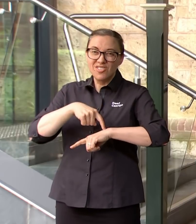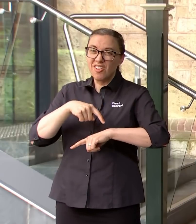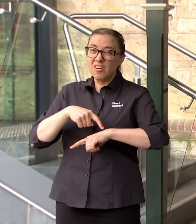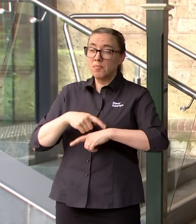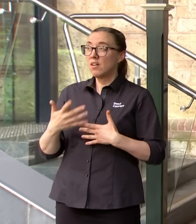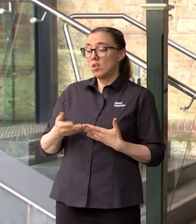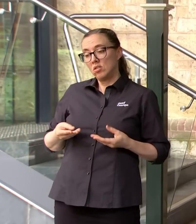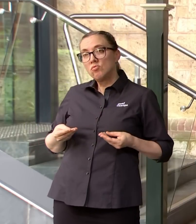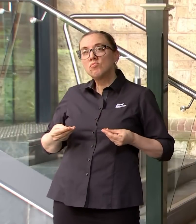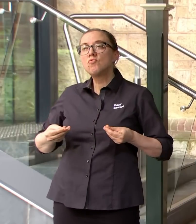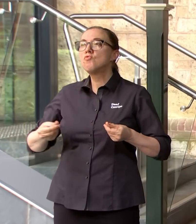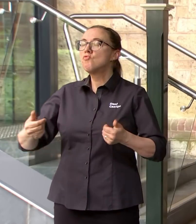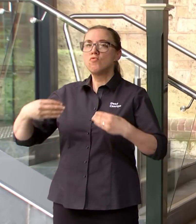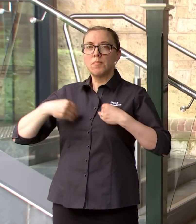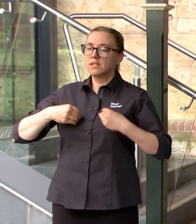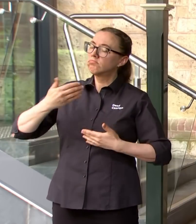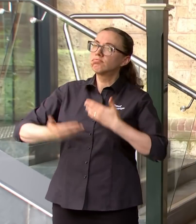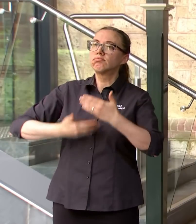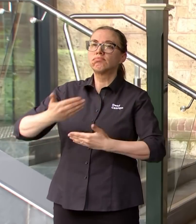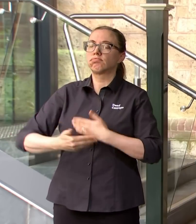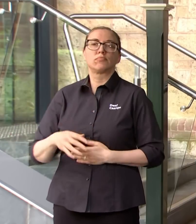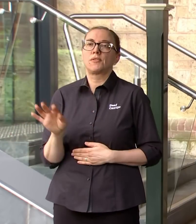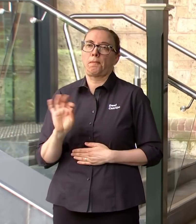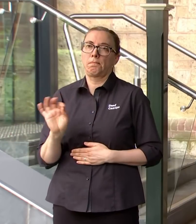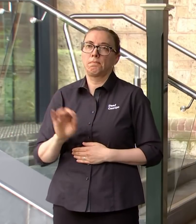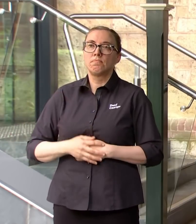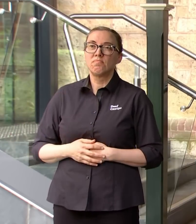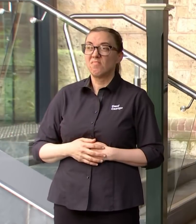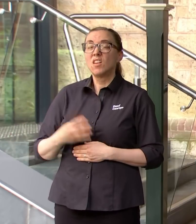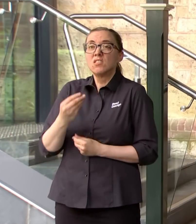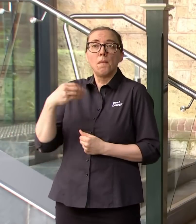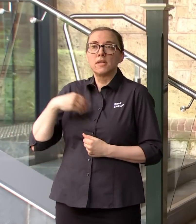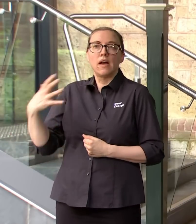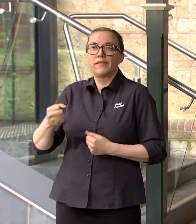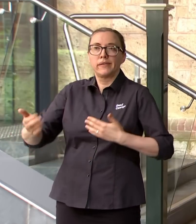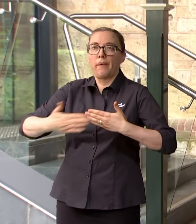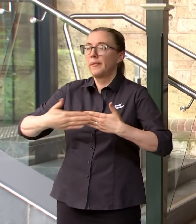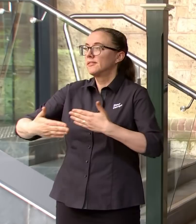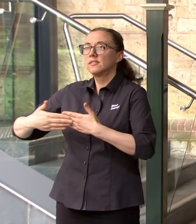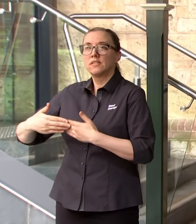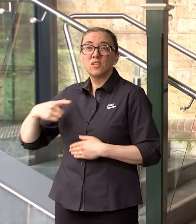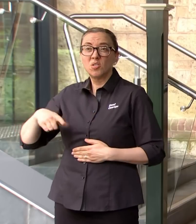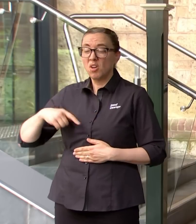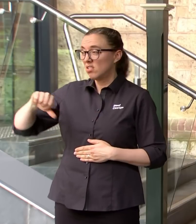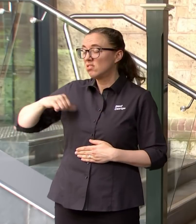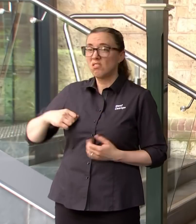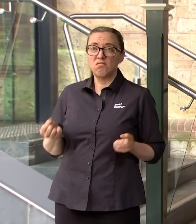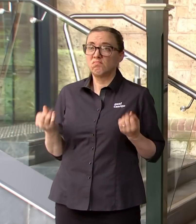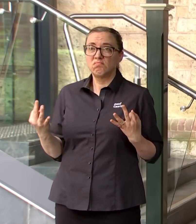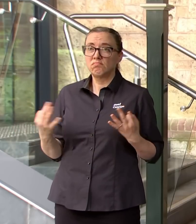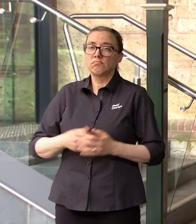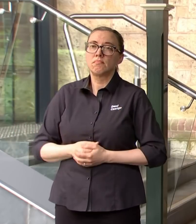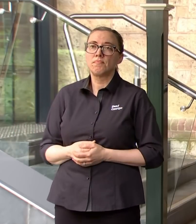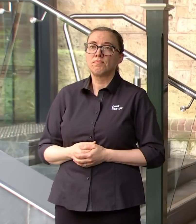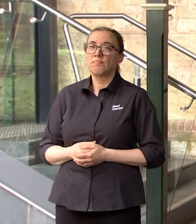because of Omicron we're seeing it already here in South Australia it's still at a reasonably low level compared to interstate we're